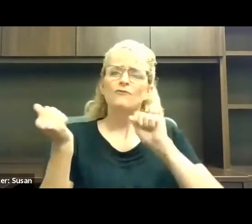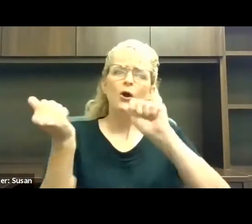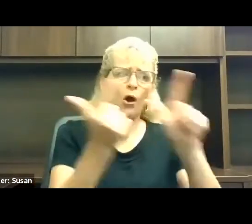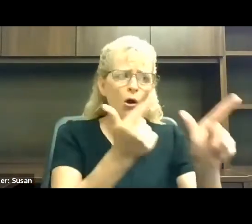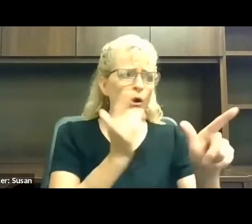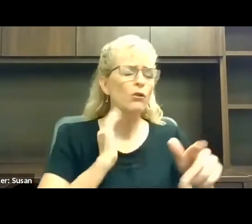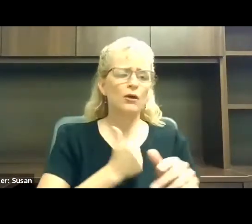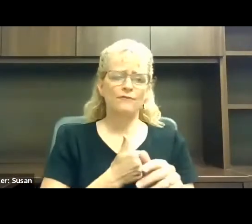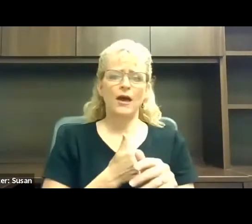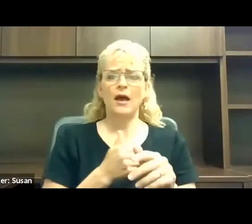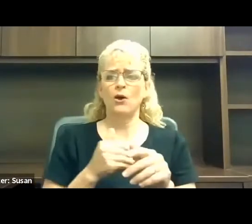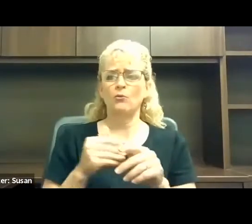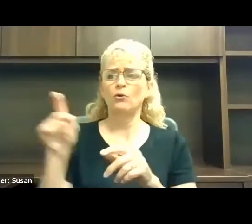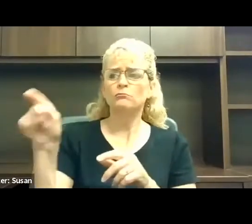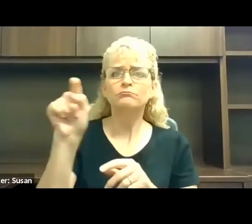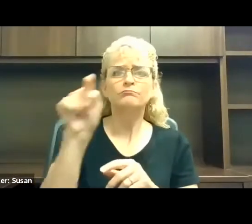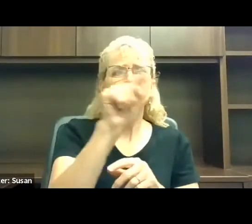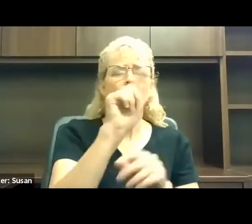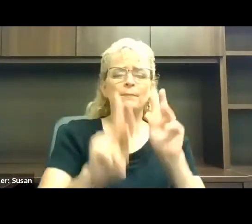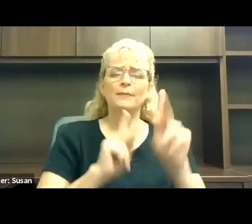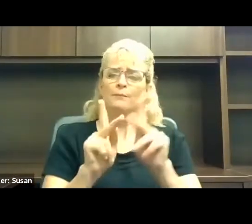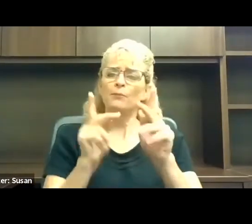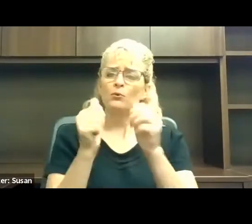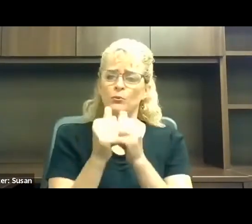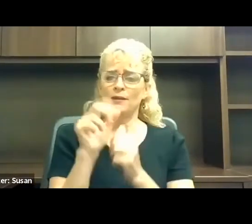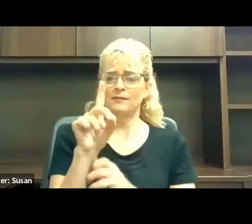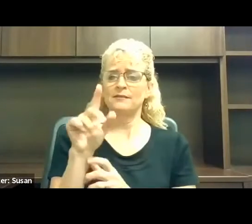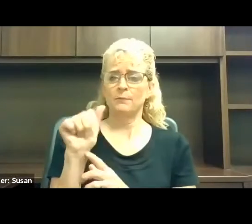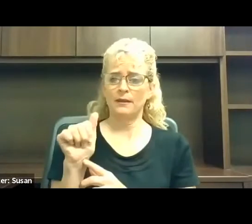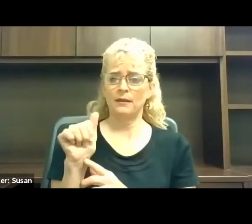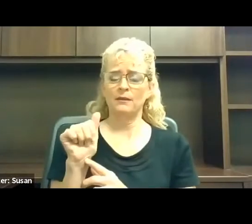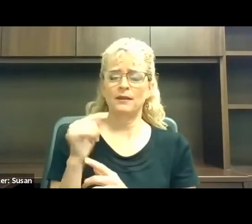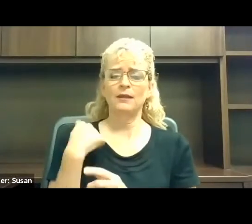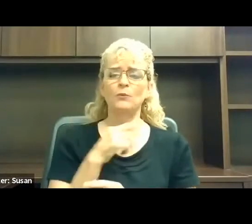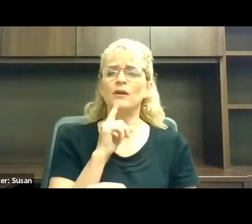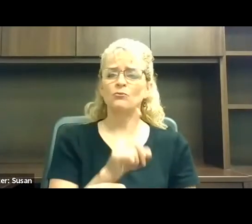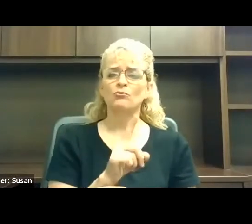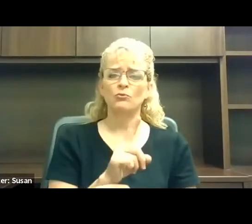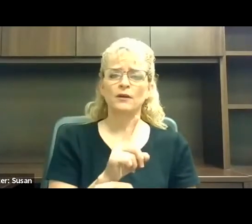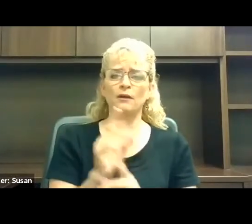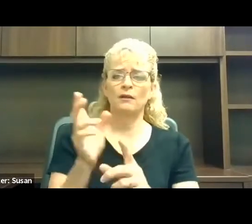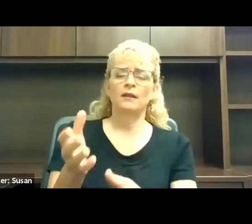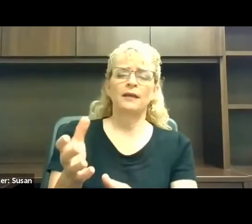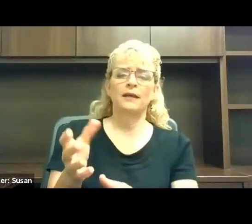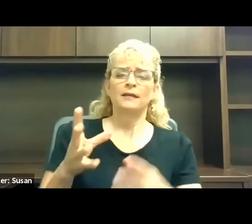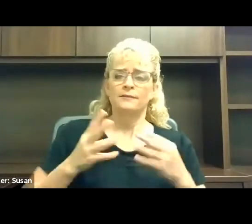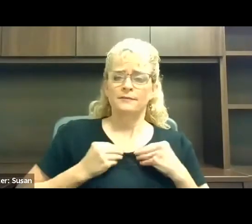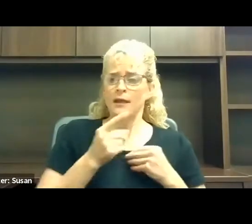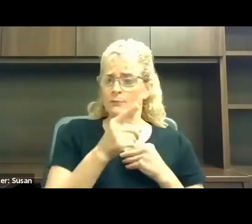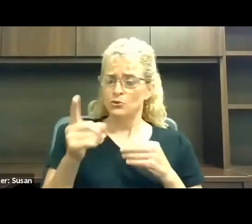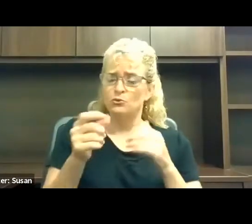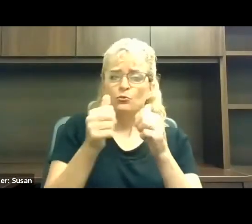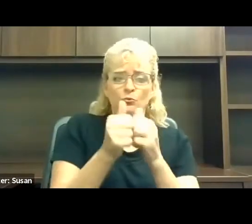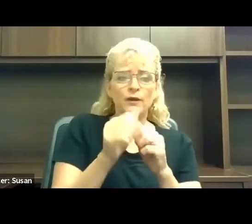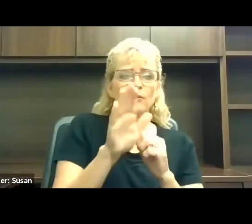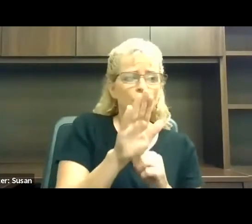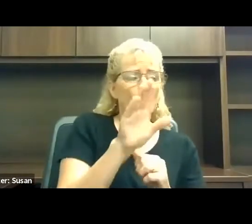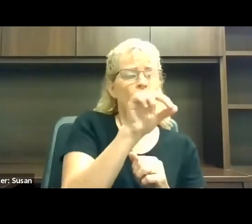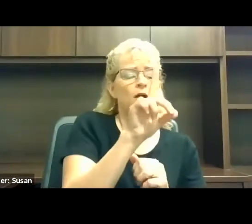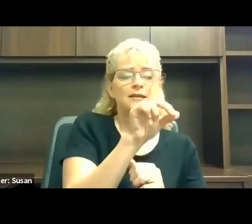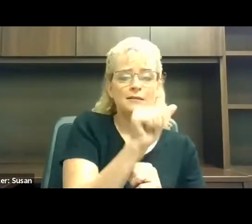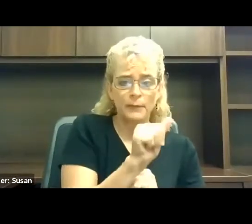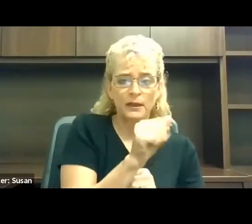We embrace you for your abilities and for your disabilities, for our similarities